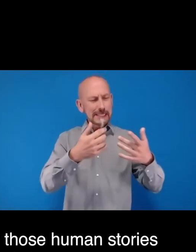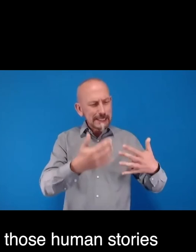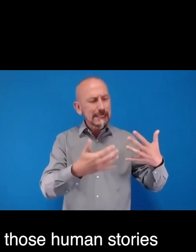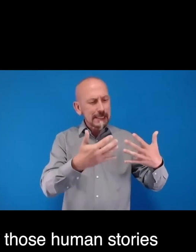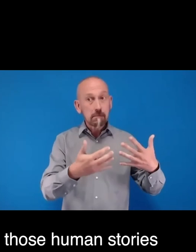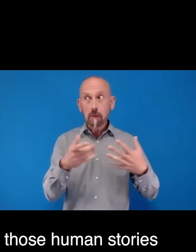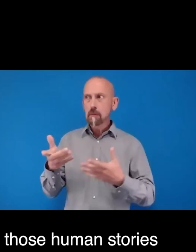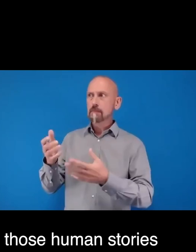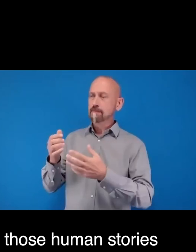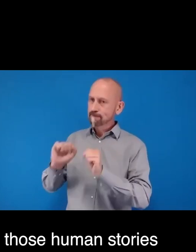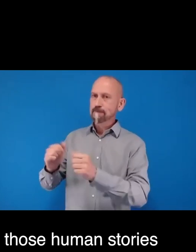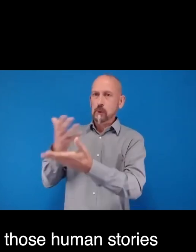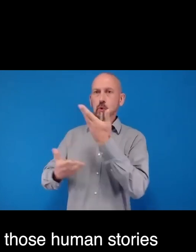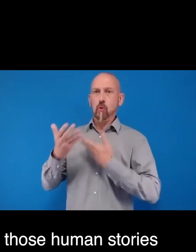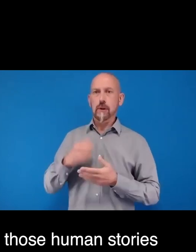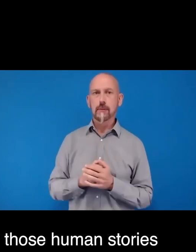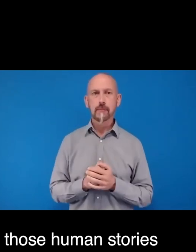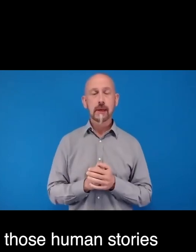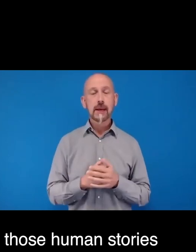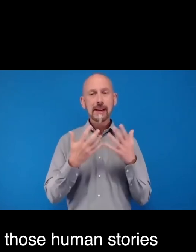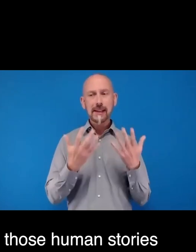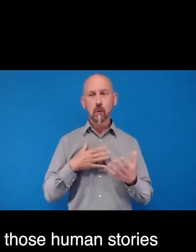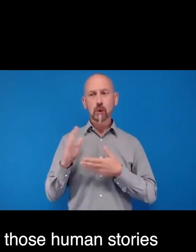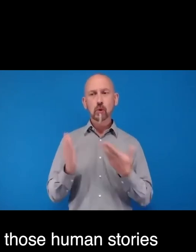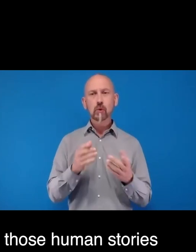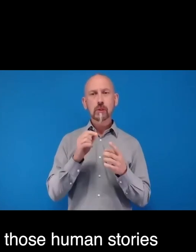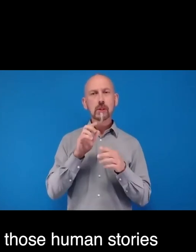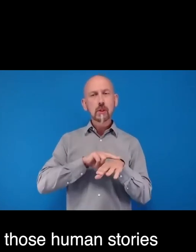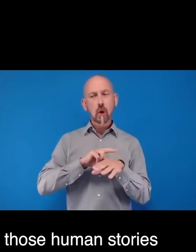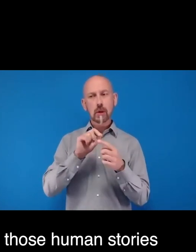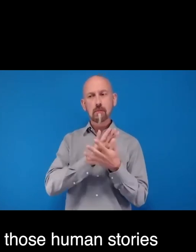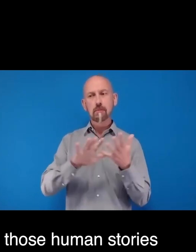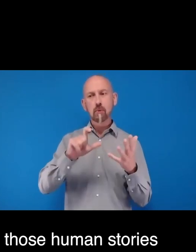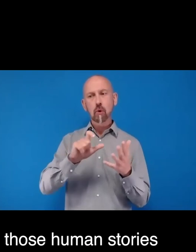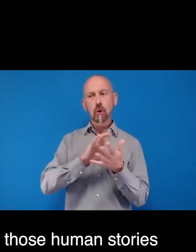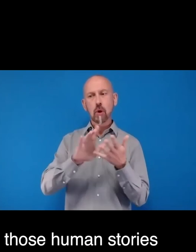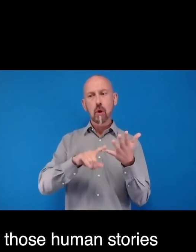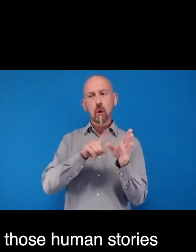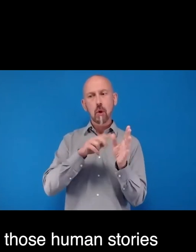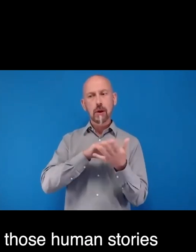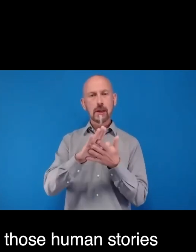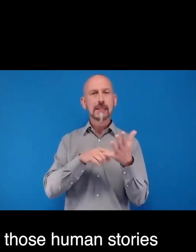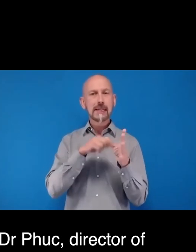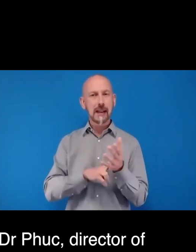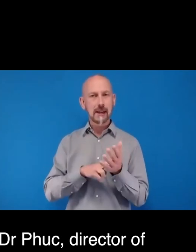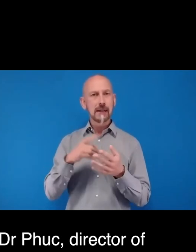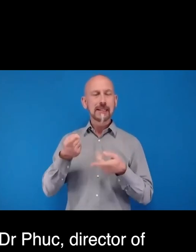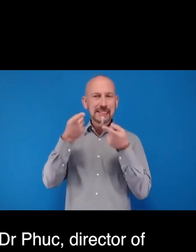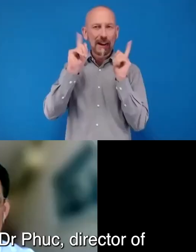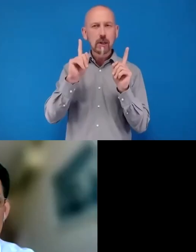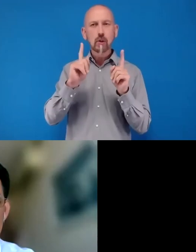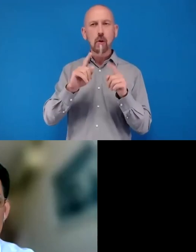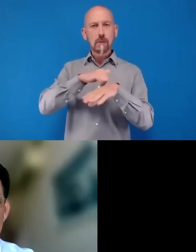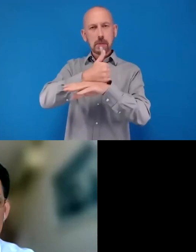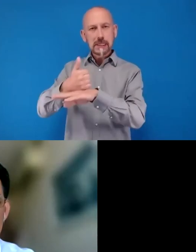Jennifer now let me introduce Dr. Fou Quintan, Director of Program Implementation Asia with the Fred Hollows Foundation.